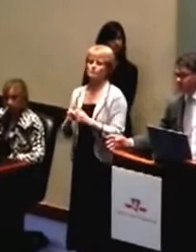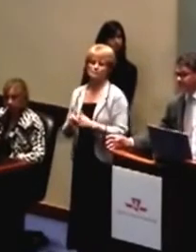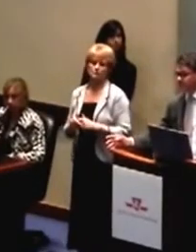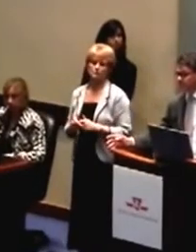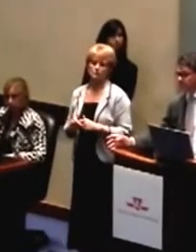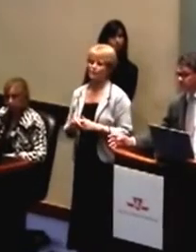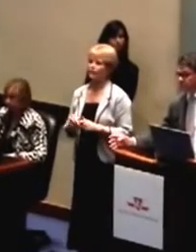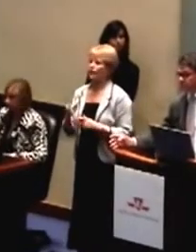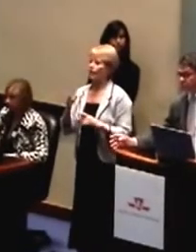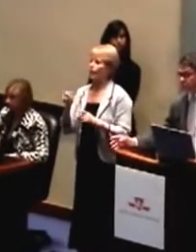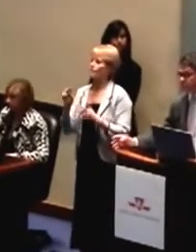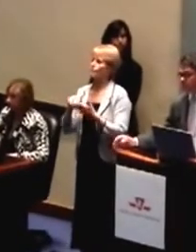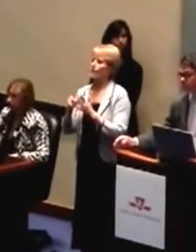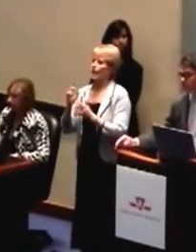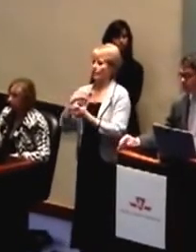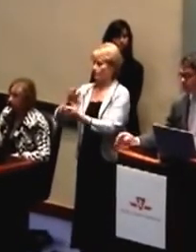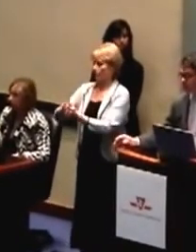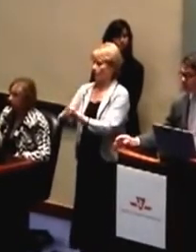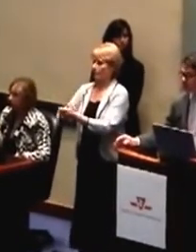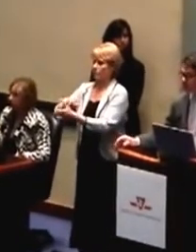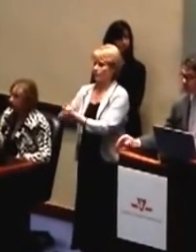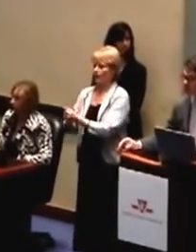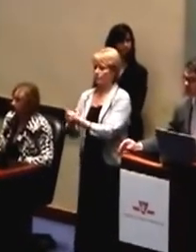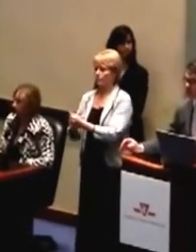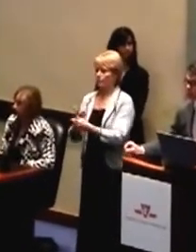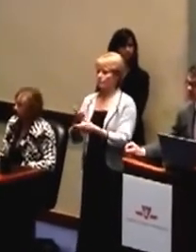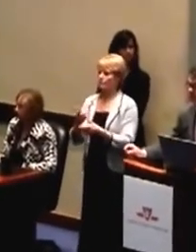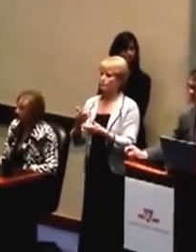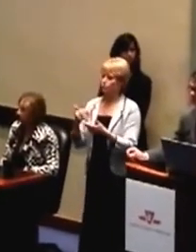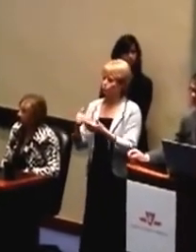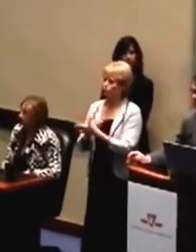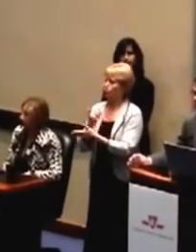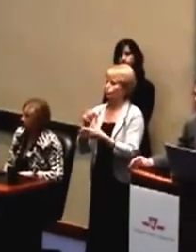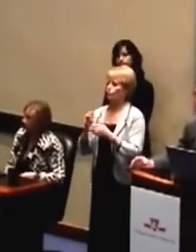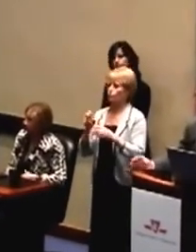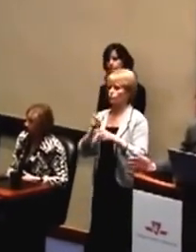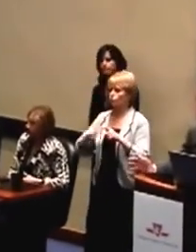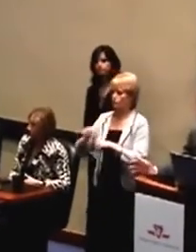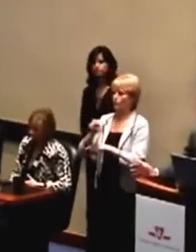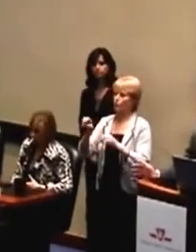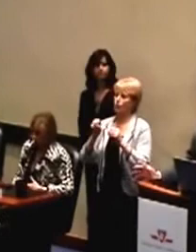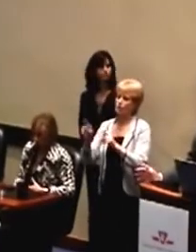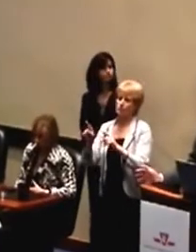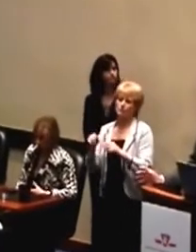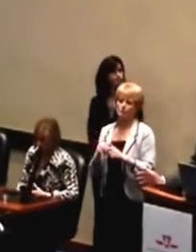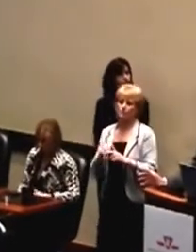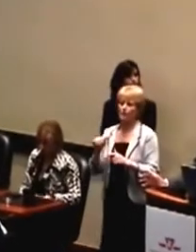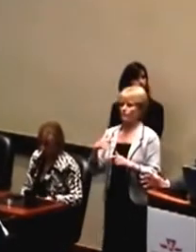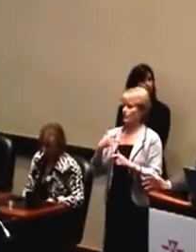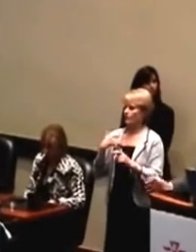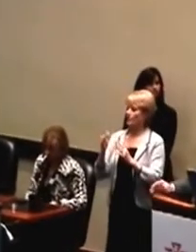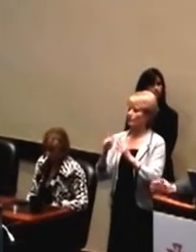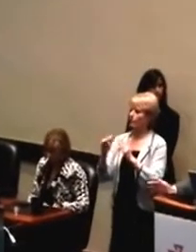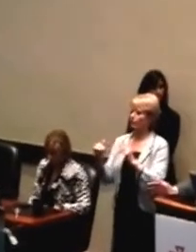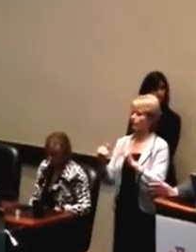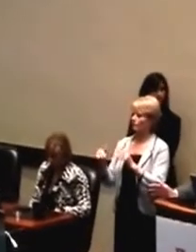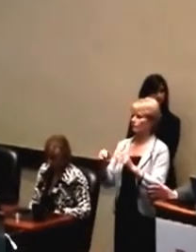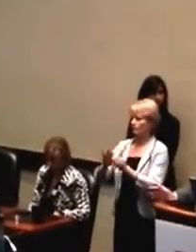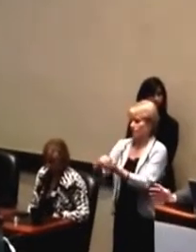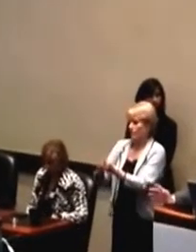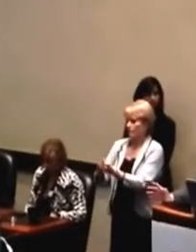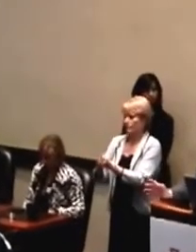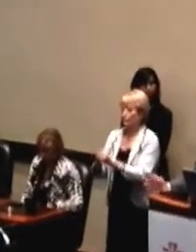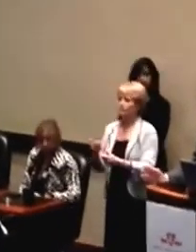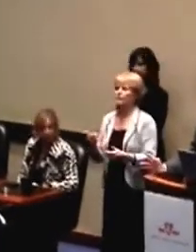redundancy. You want to make sure that you keep running things and provide new travel opportunities, and that's why we believe that the downtown relief line or the suburban